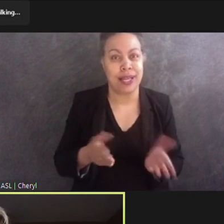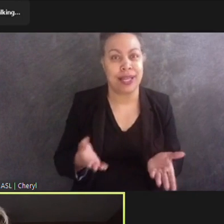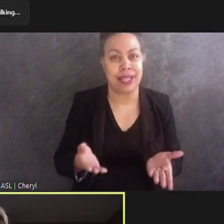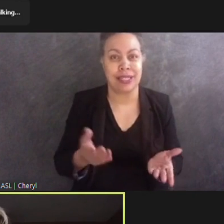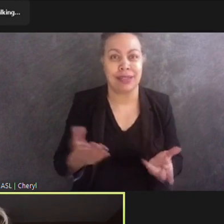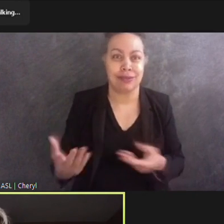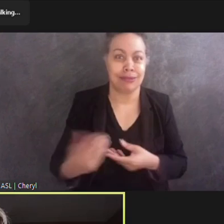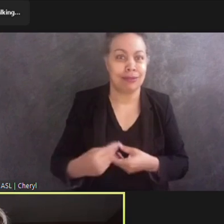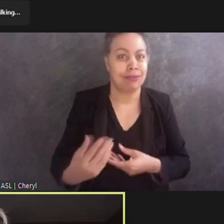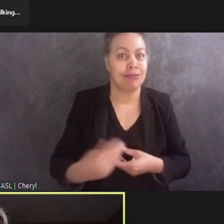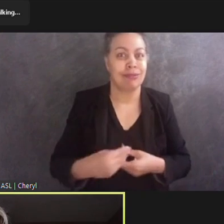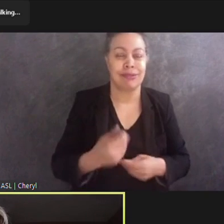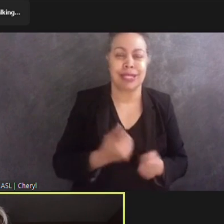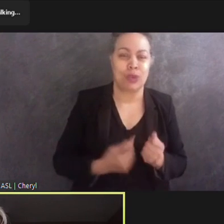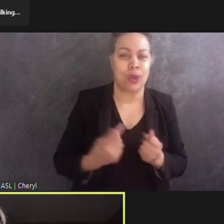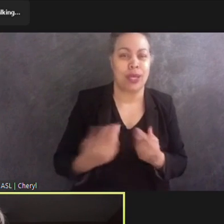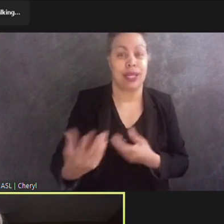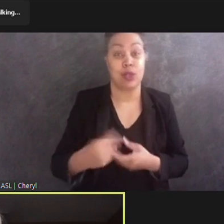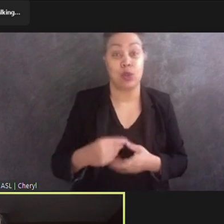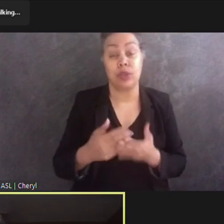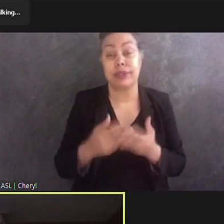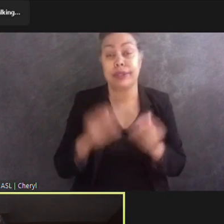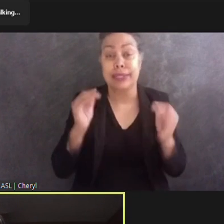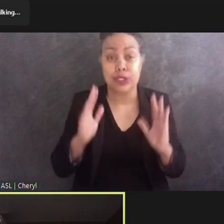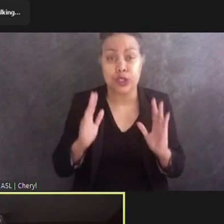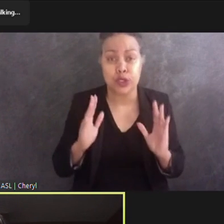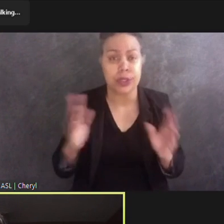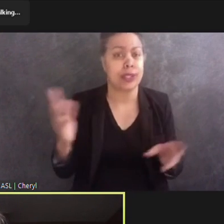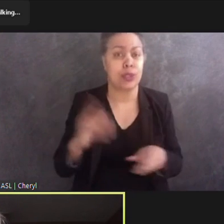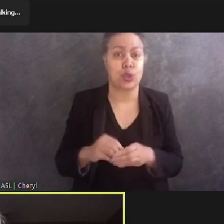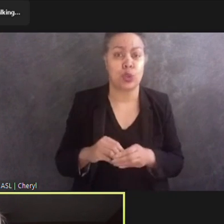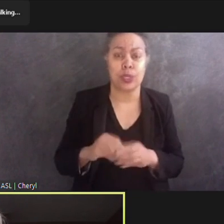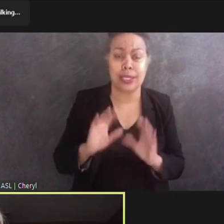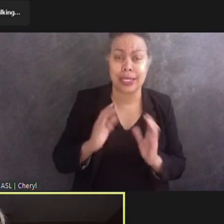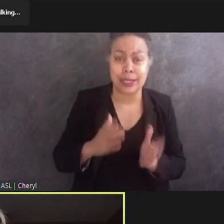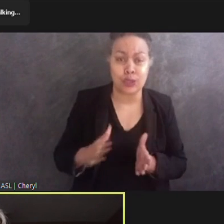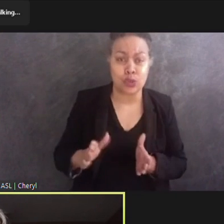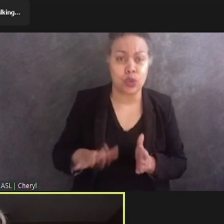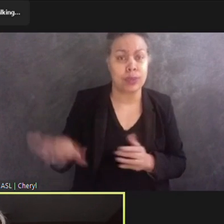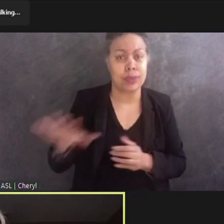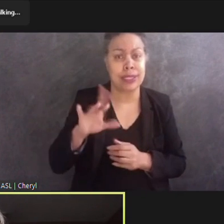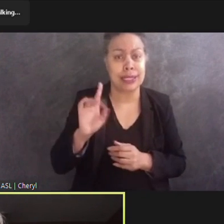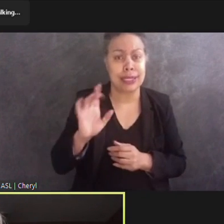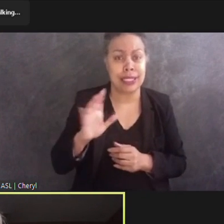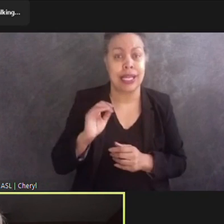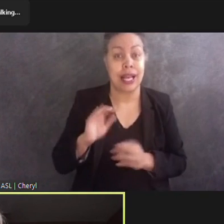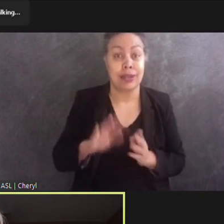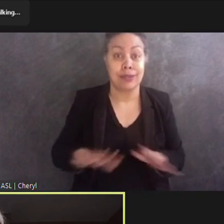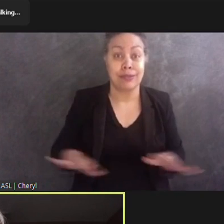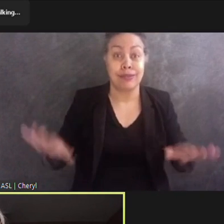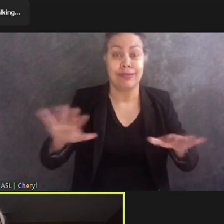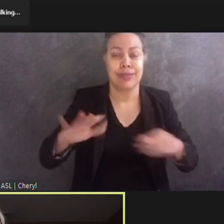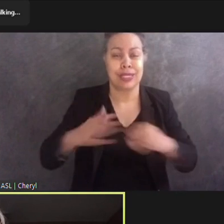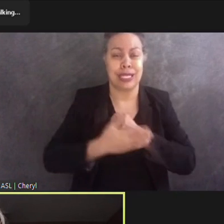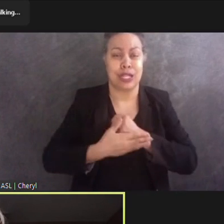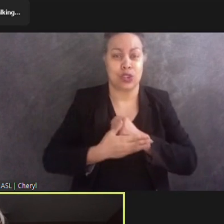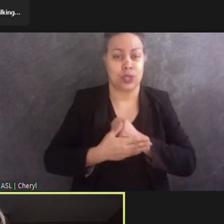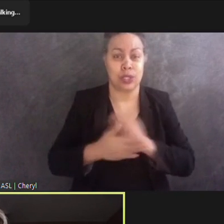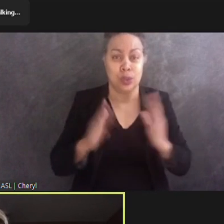as many teachers and classrooms in DC and eventually throughout the country in learning about the disability